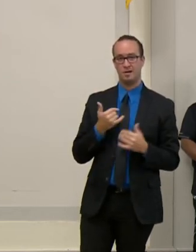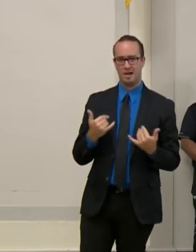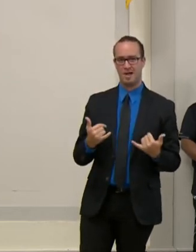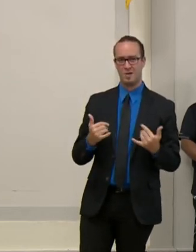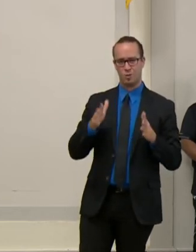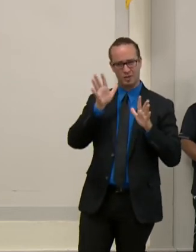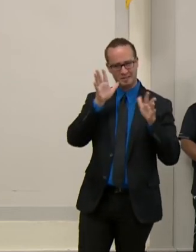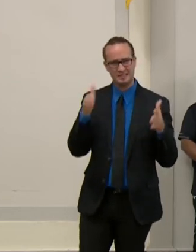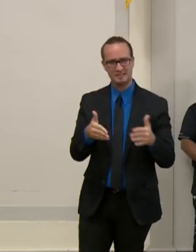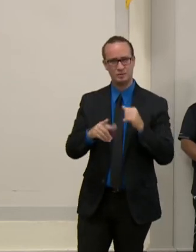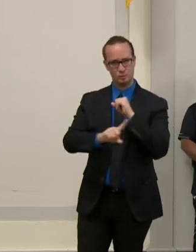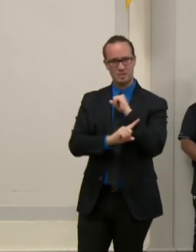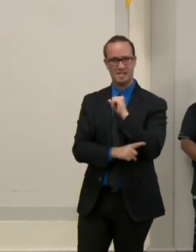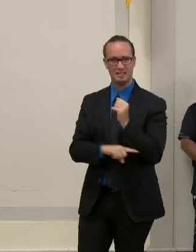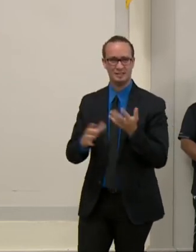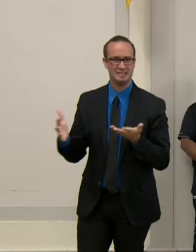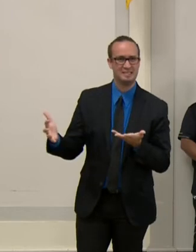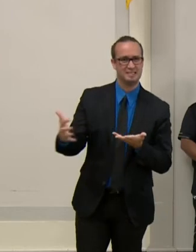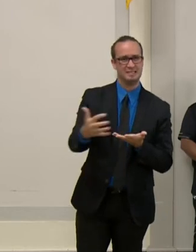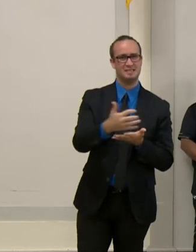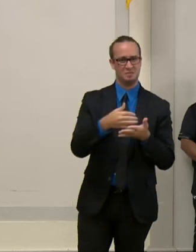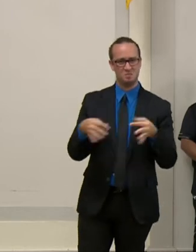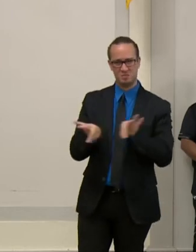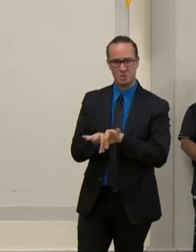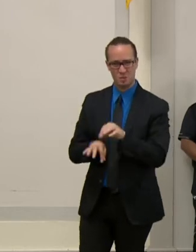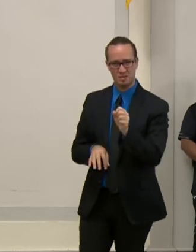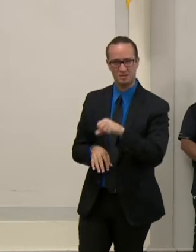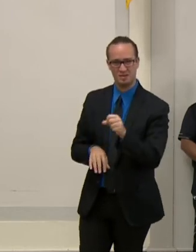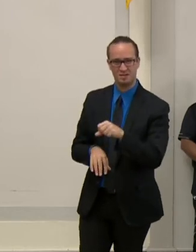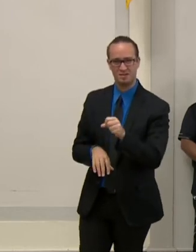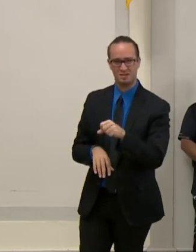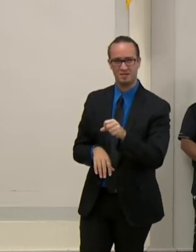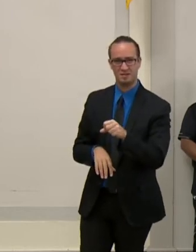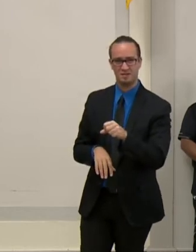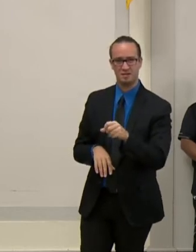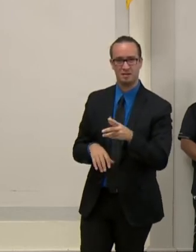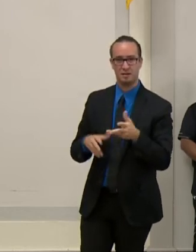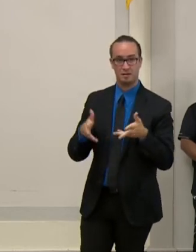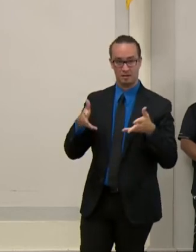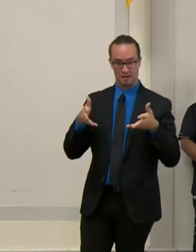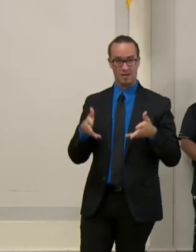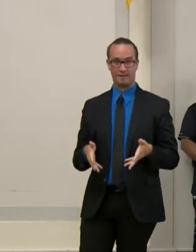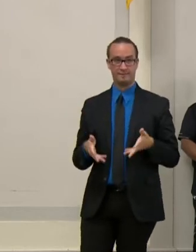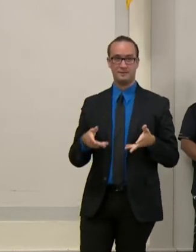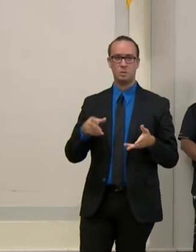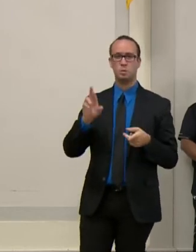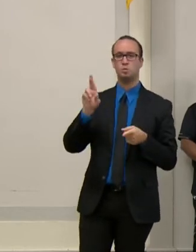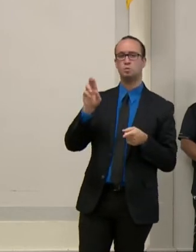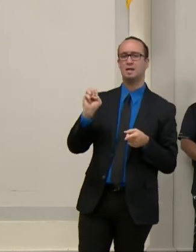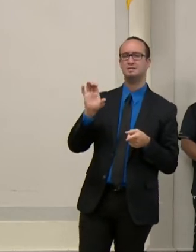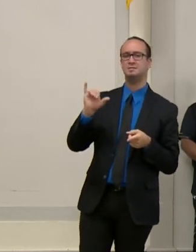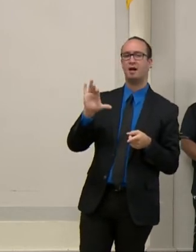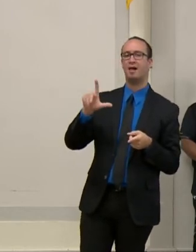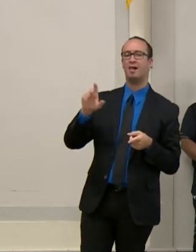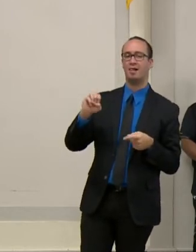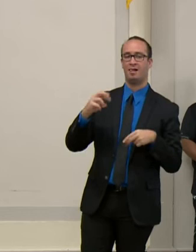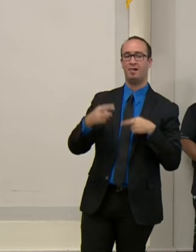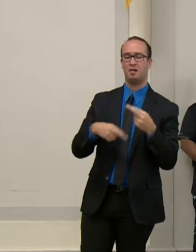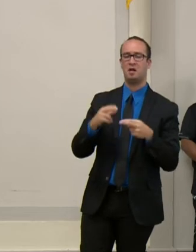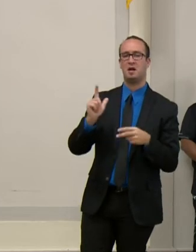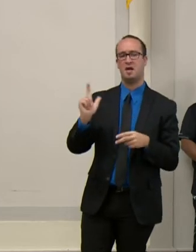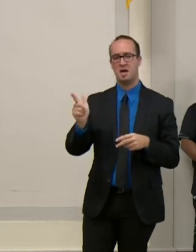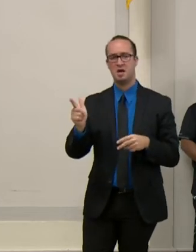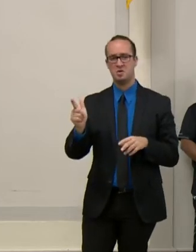first and then what's left, we do the makeup, uh, recycling routes. Saturdays and Mondays are the makeup days, uh,